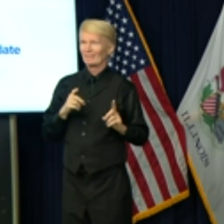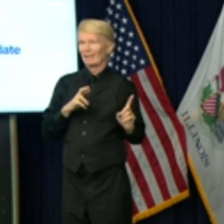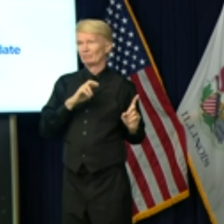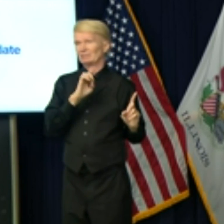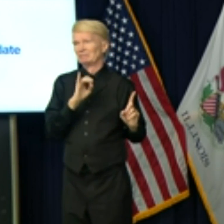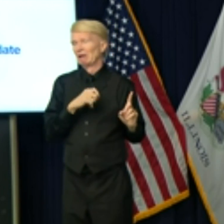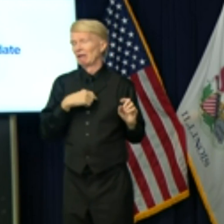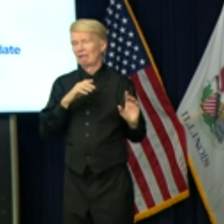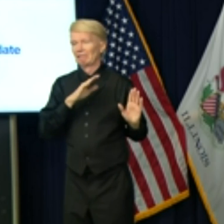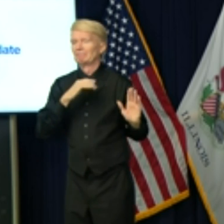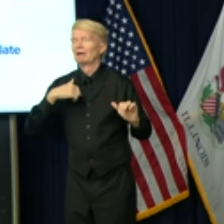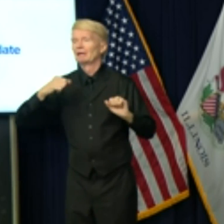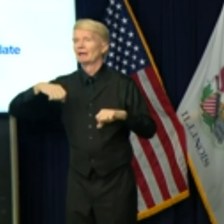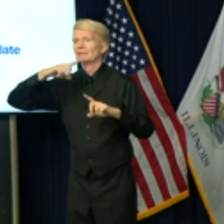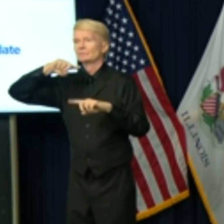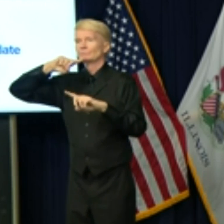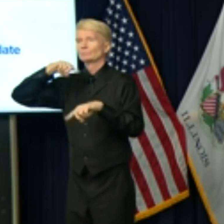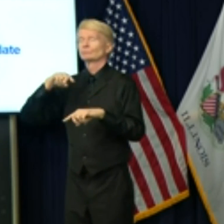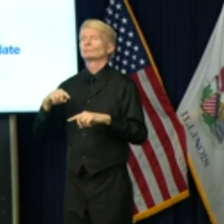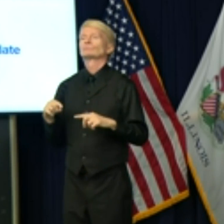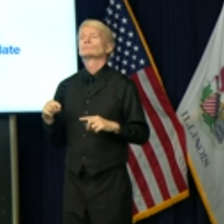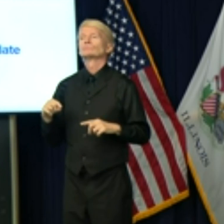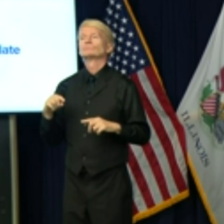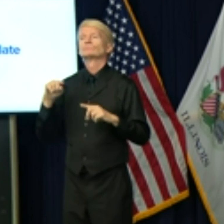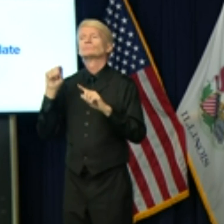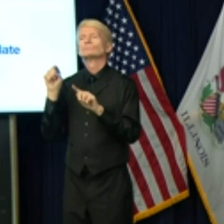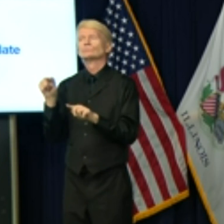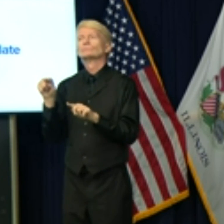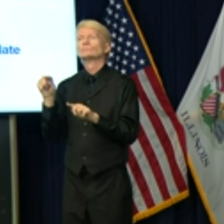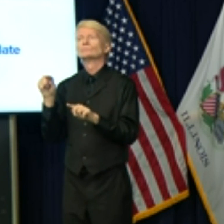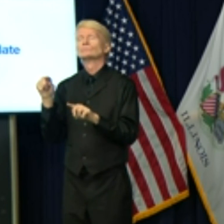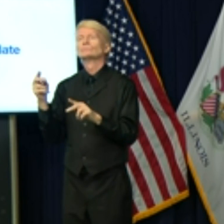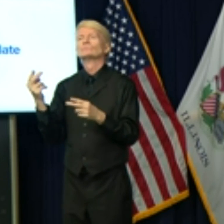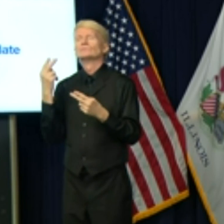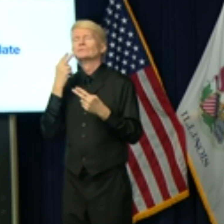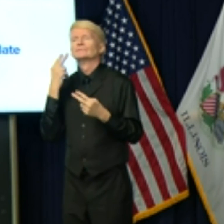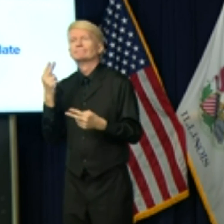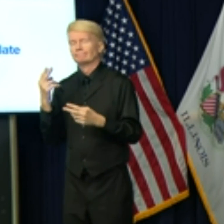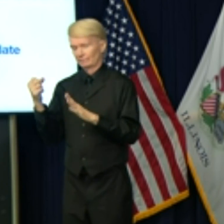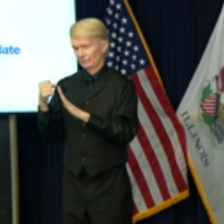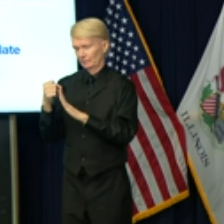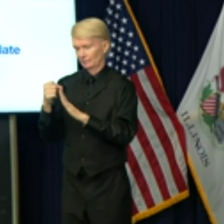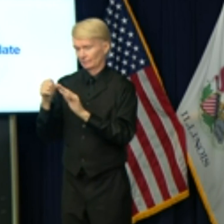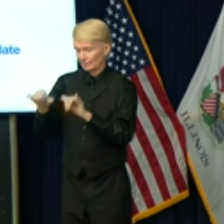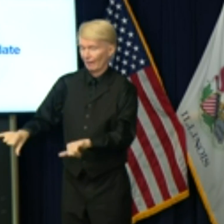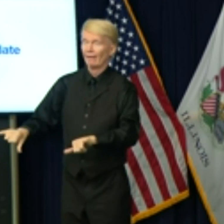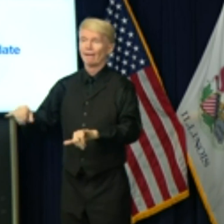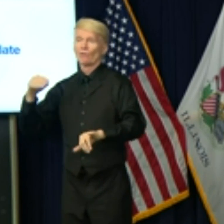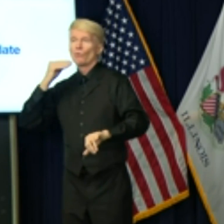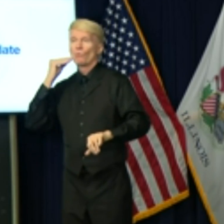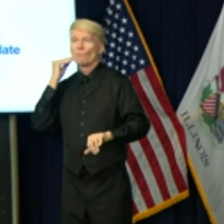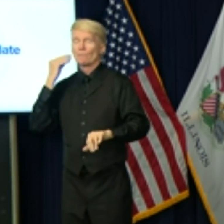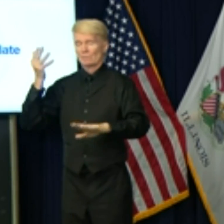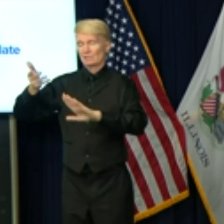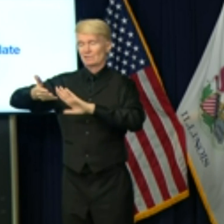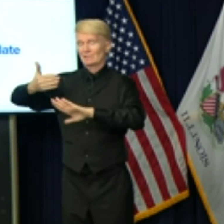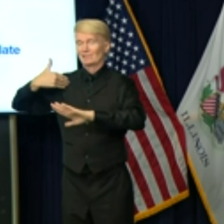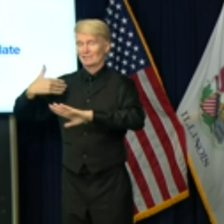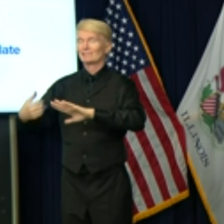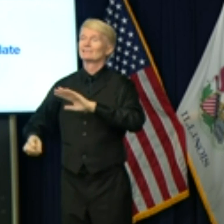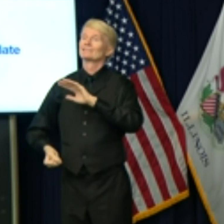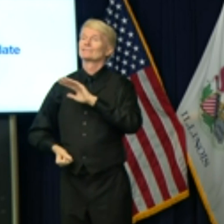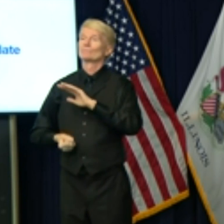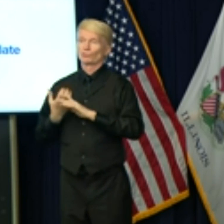for this one. I'll just say this, that look, we had a stay at home order back in the spring. And